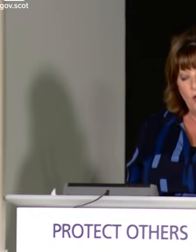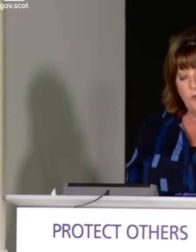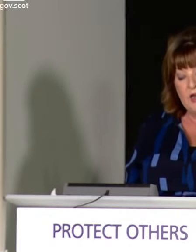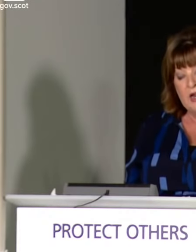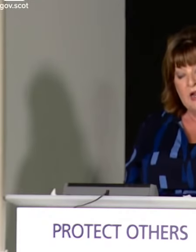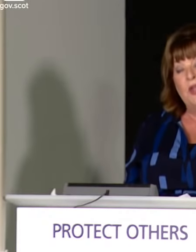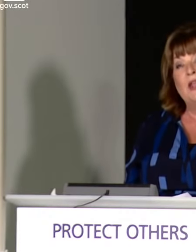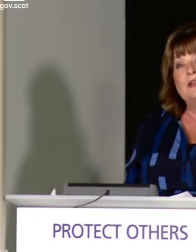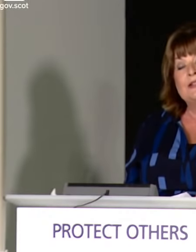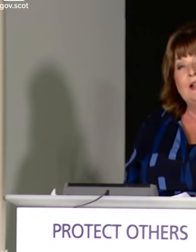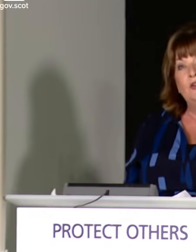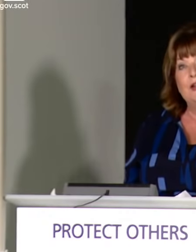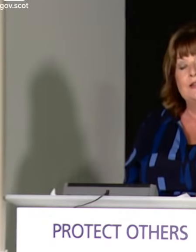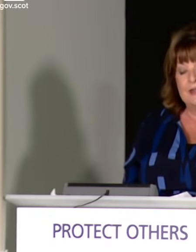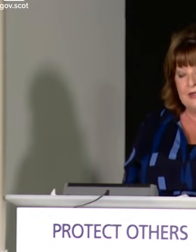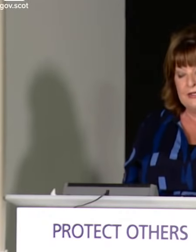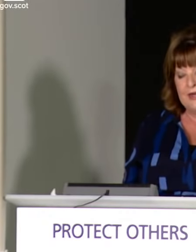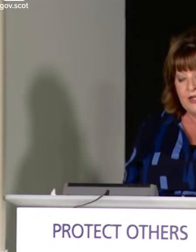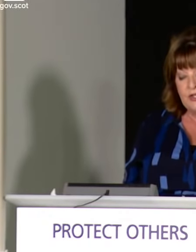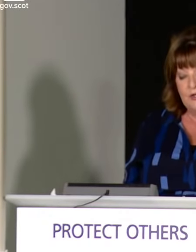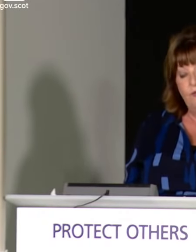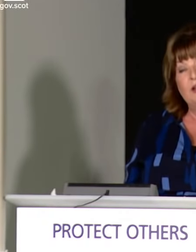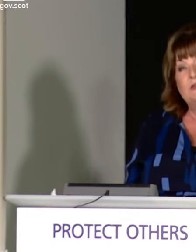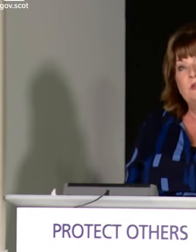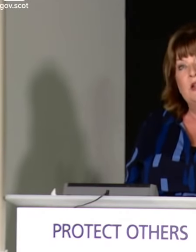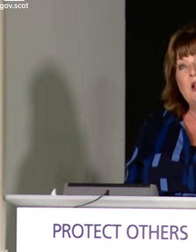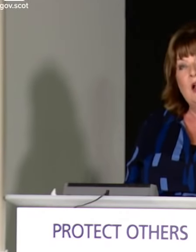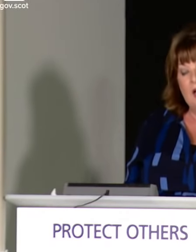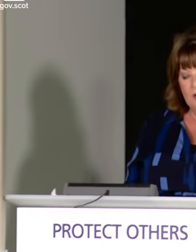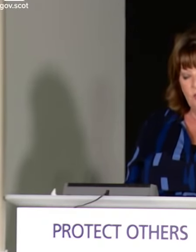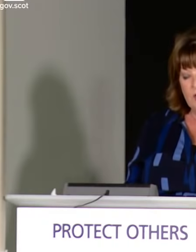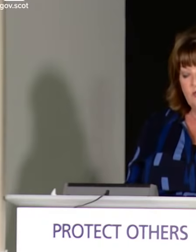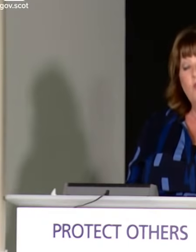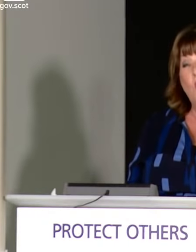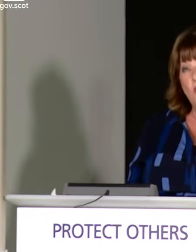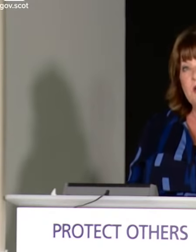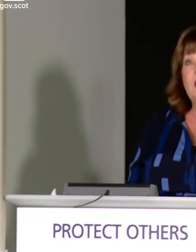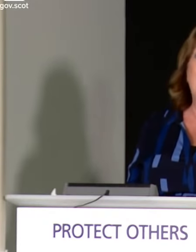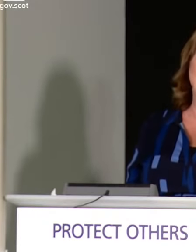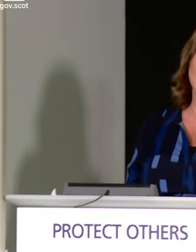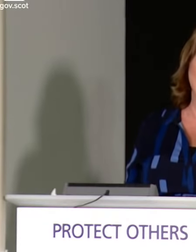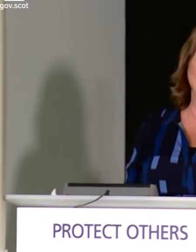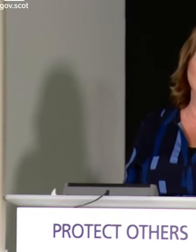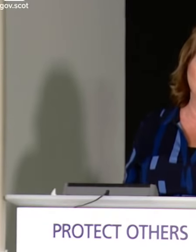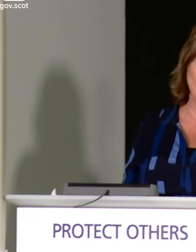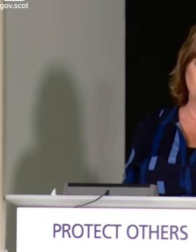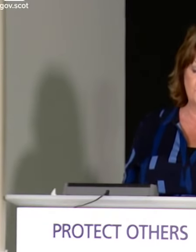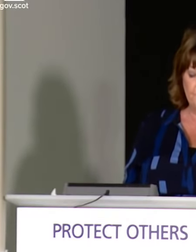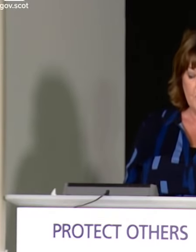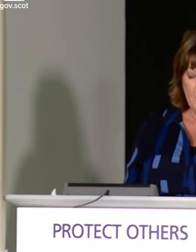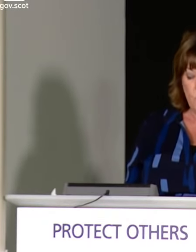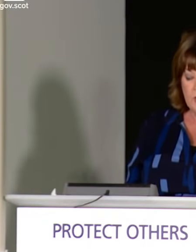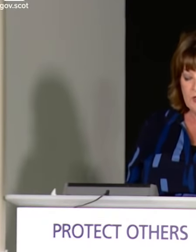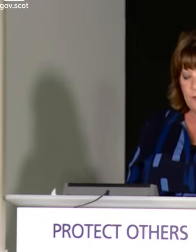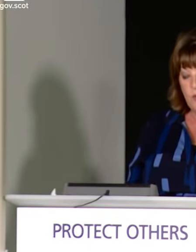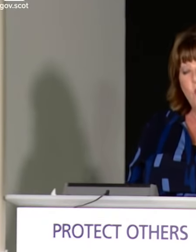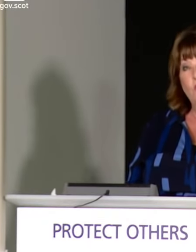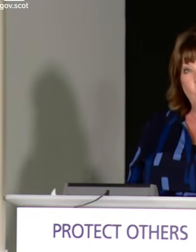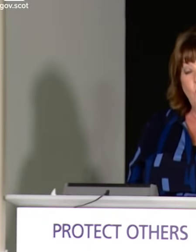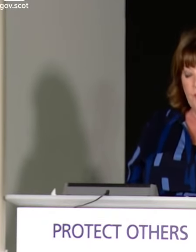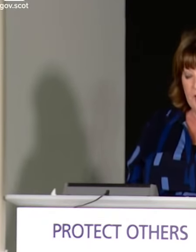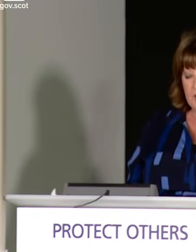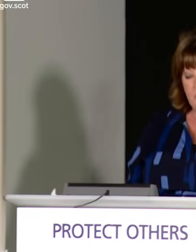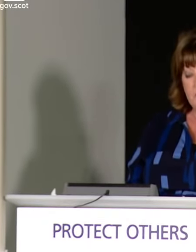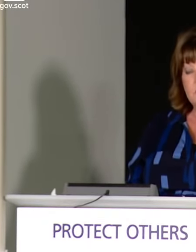-carbon economy that accelerates international investment and creates rewarding, high-value jobs. We need to